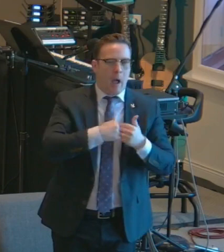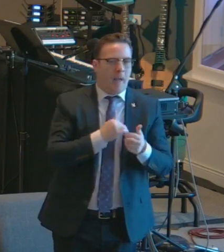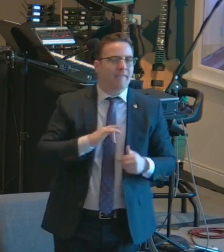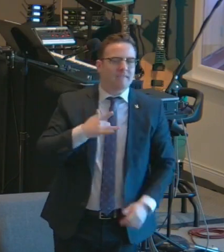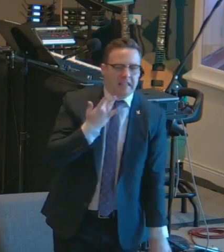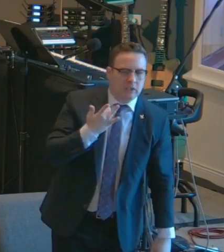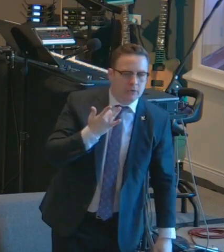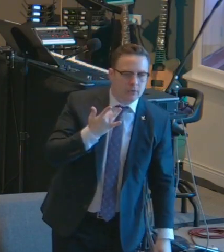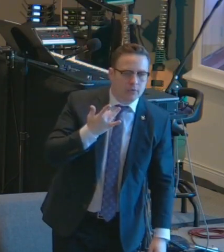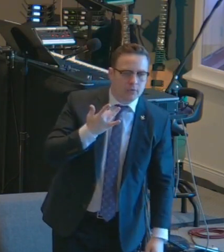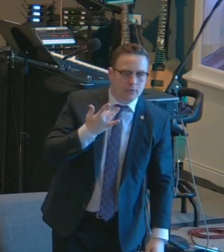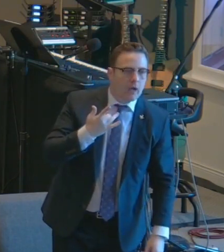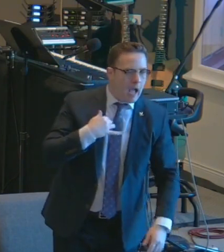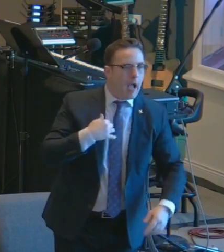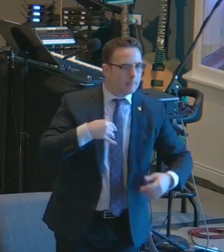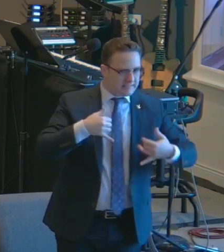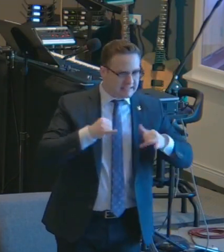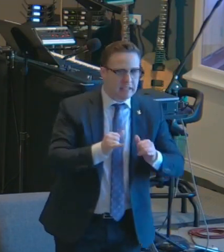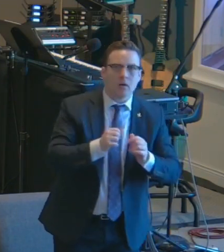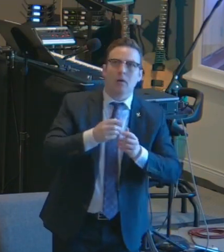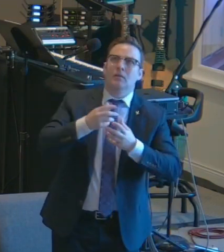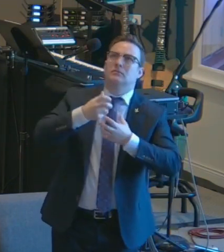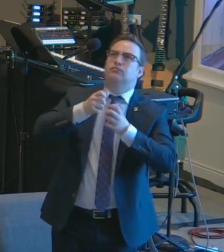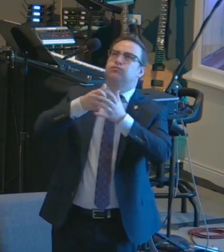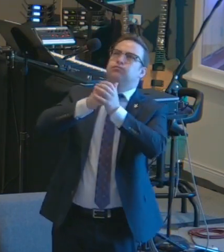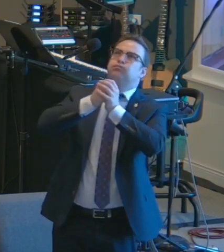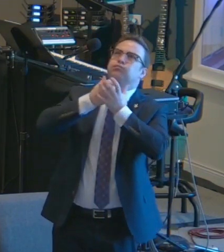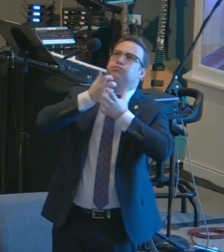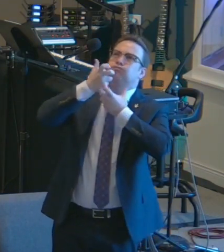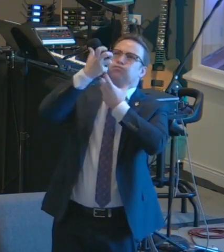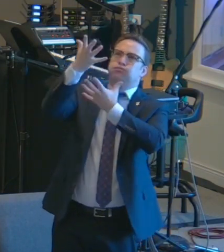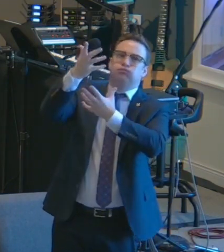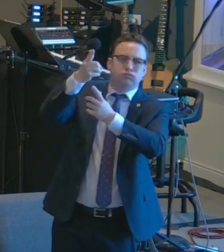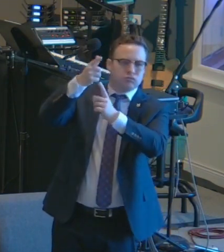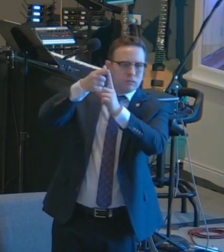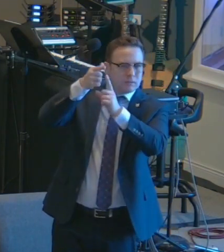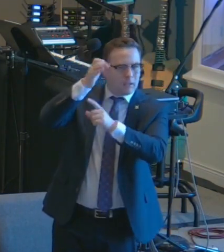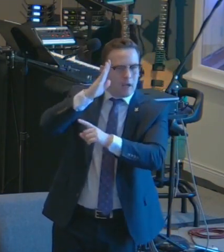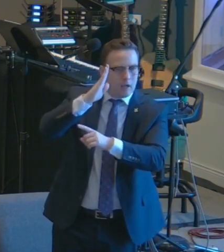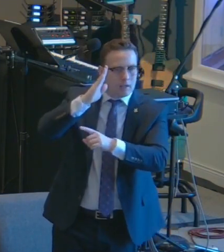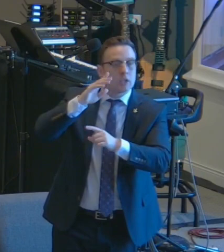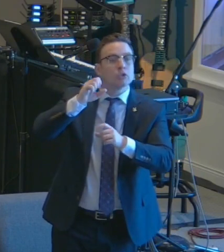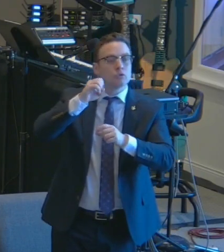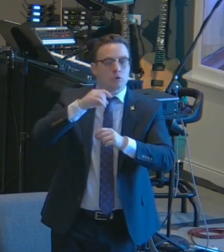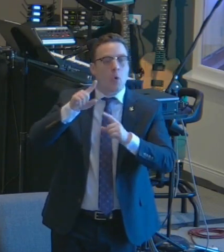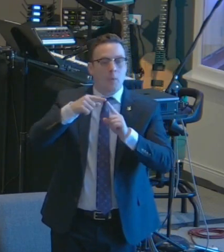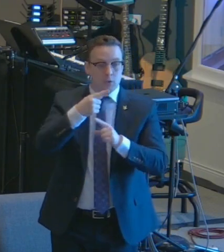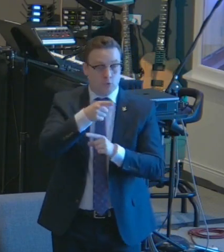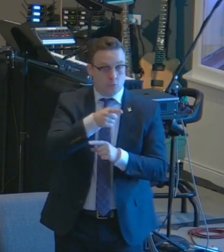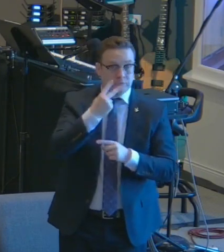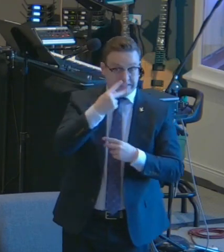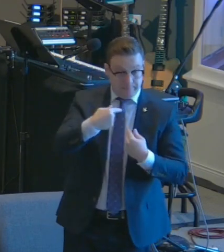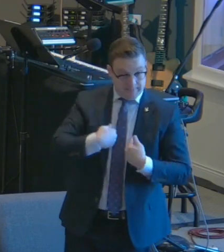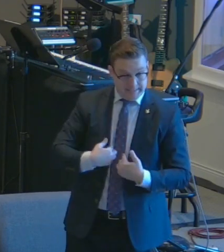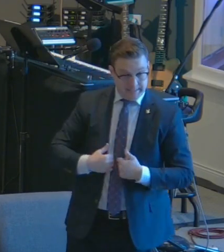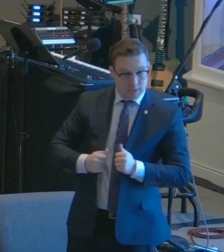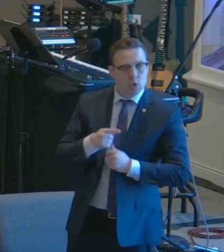flesh. You cannot take any credit from me, but when you see me, you see God's glory.